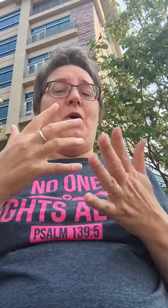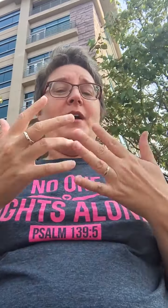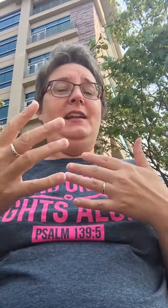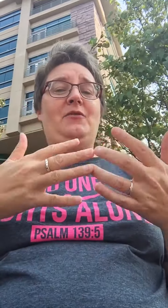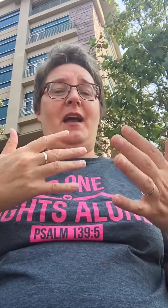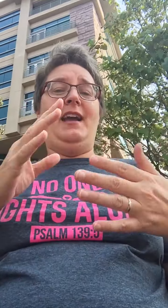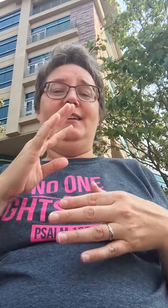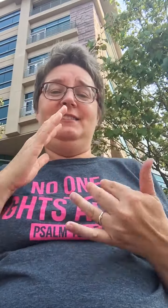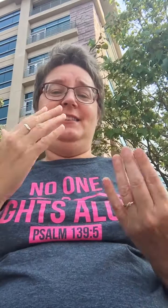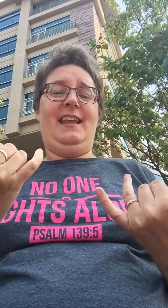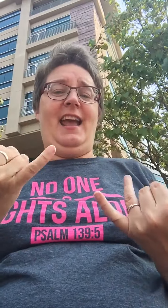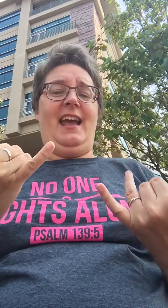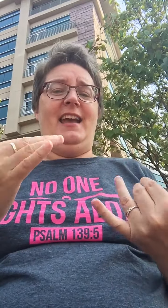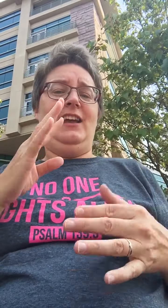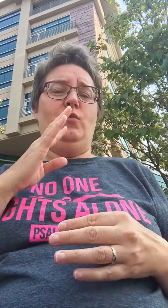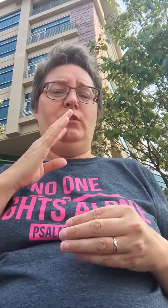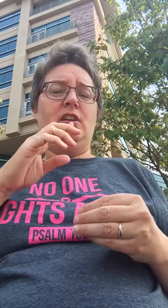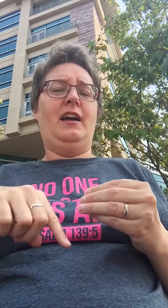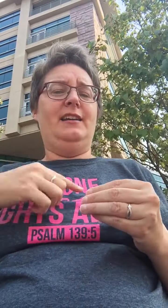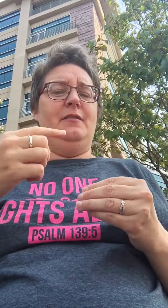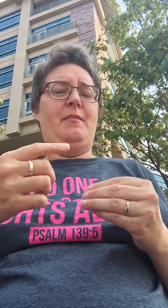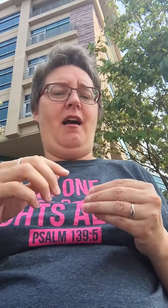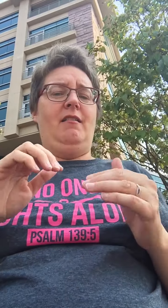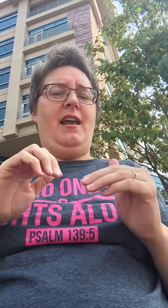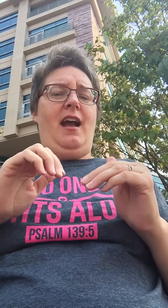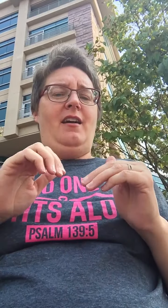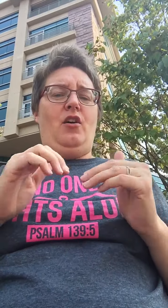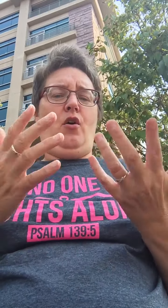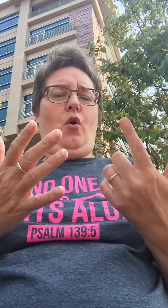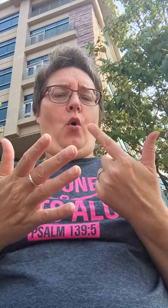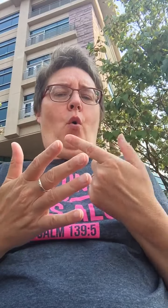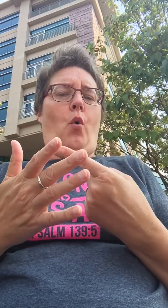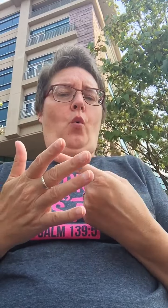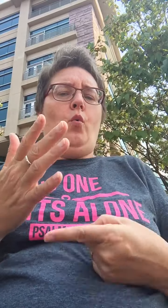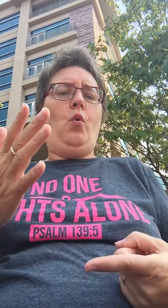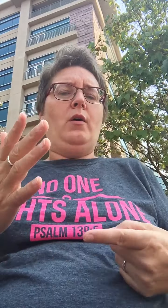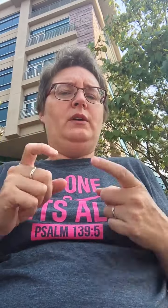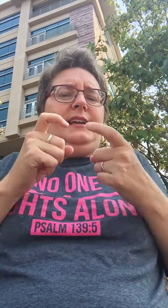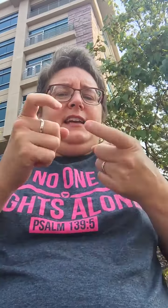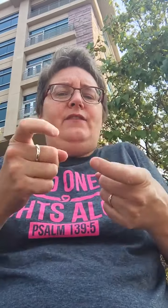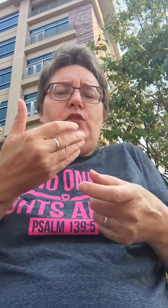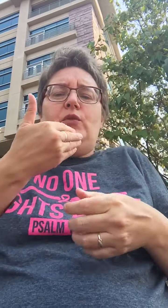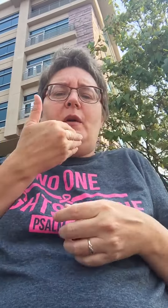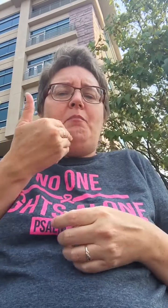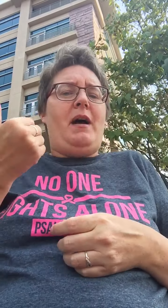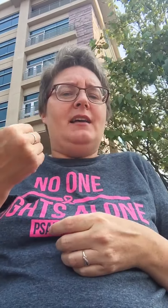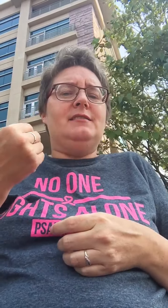anyway, today we're talking about what will give you the best